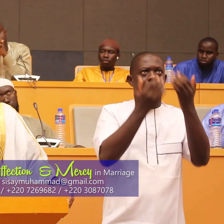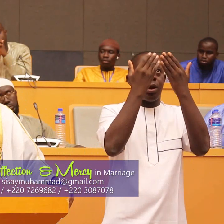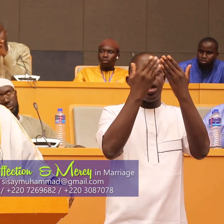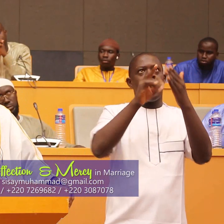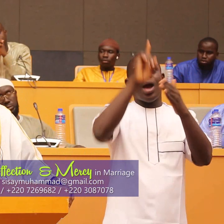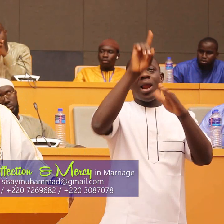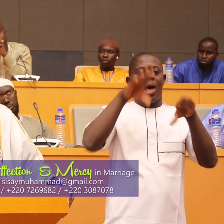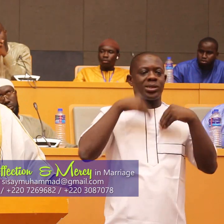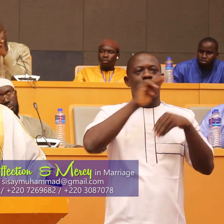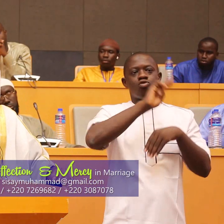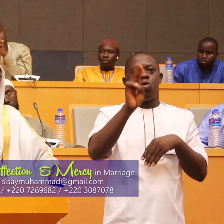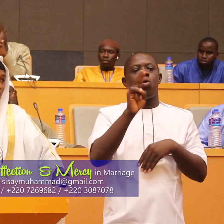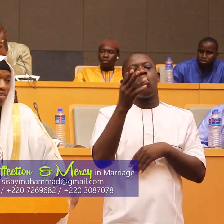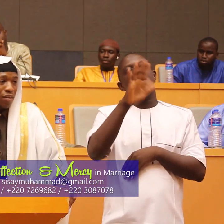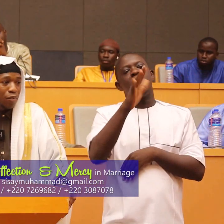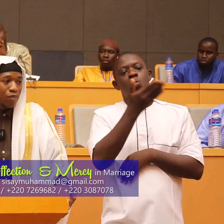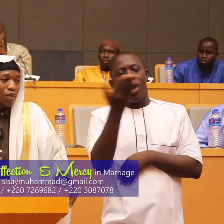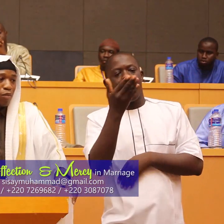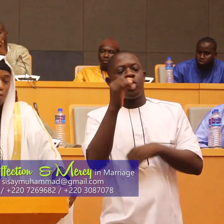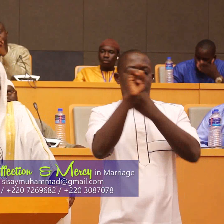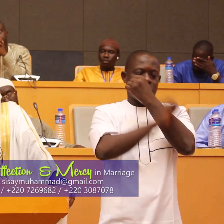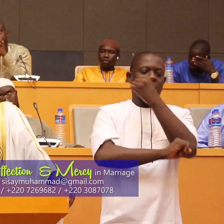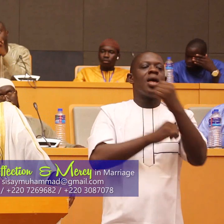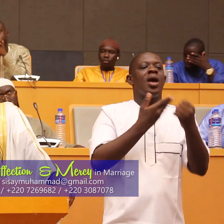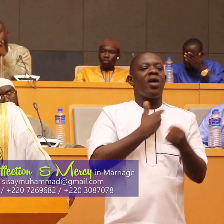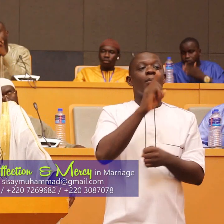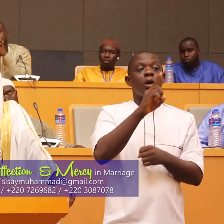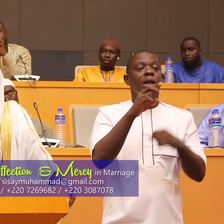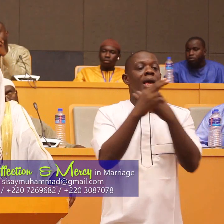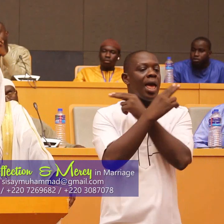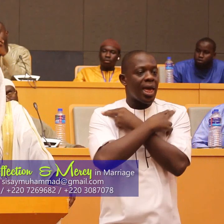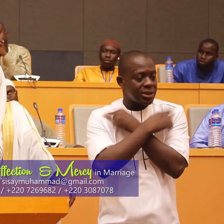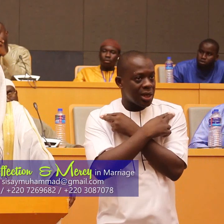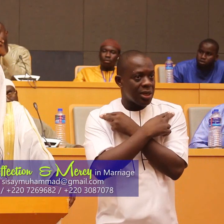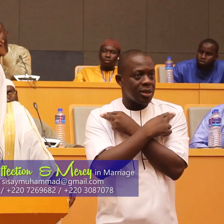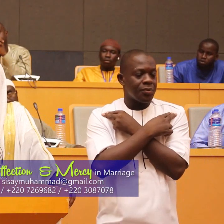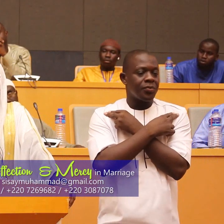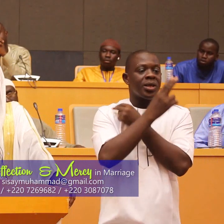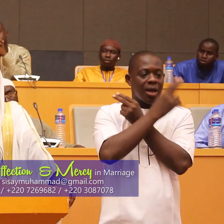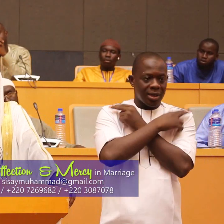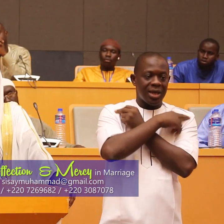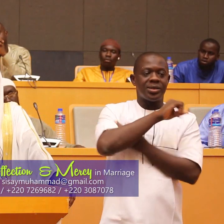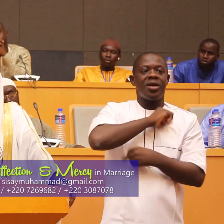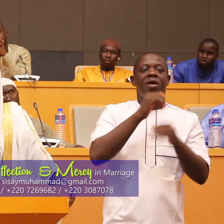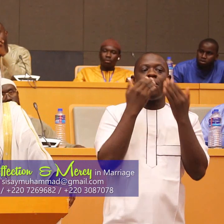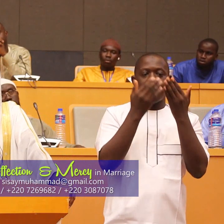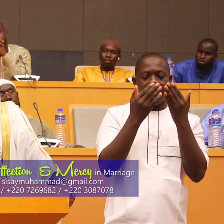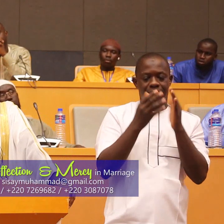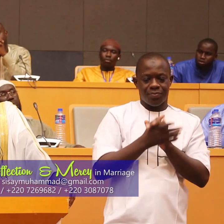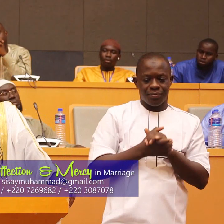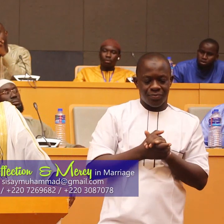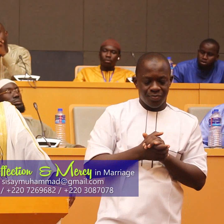might be rejected because of what because of our sin but for the angels la yaasoon Allah ma